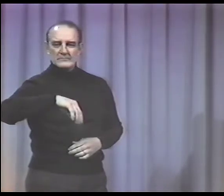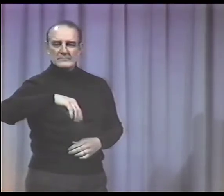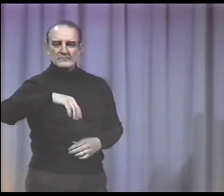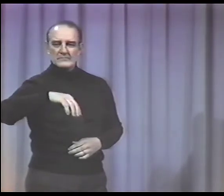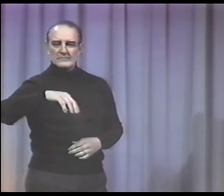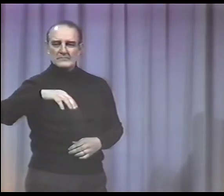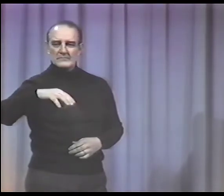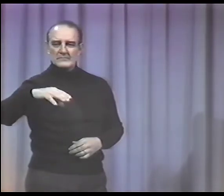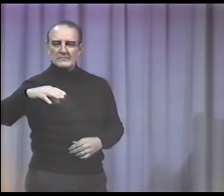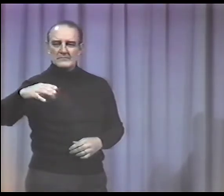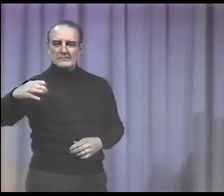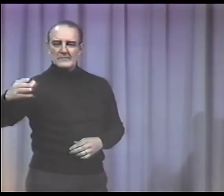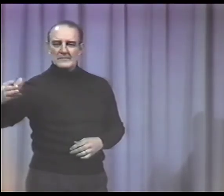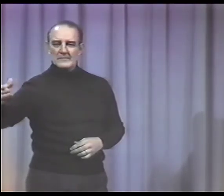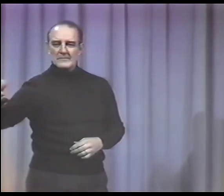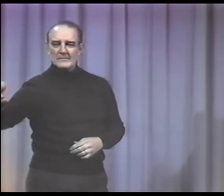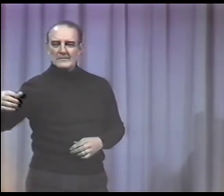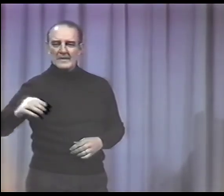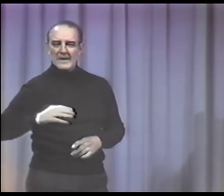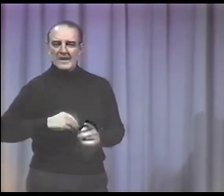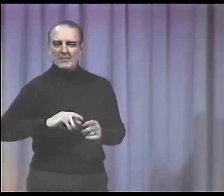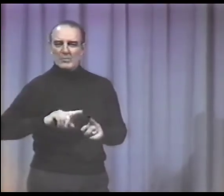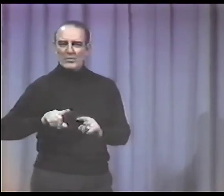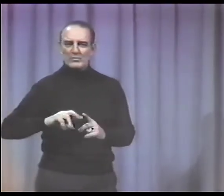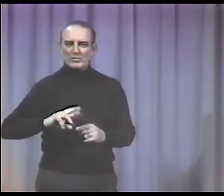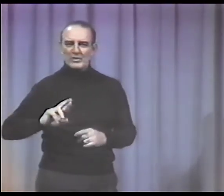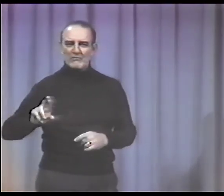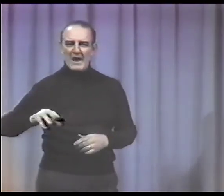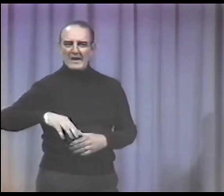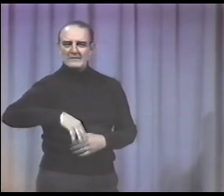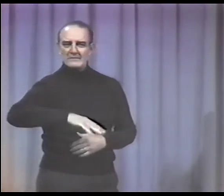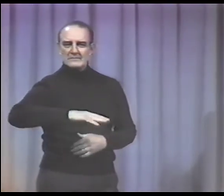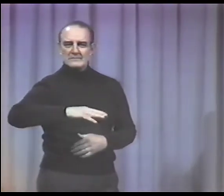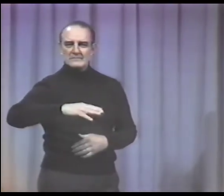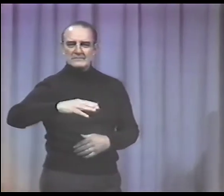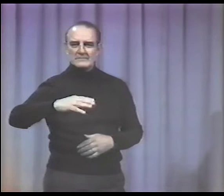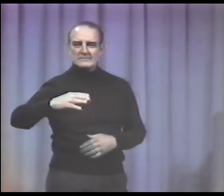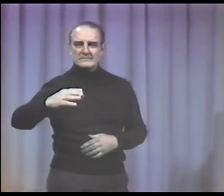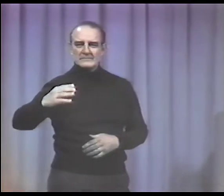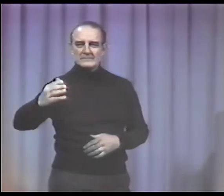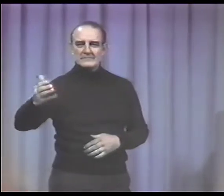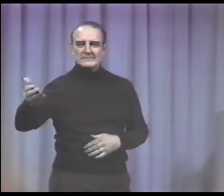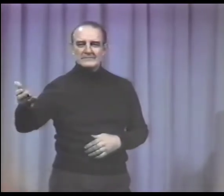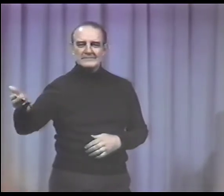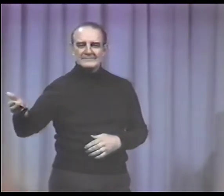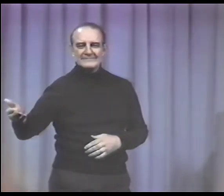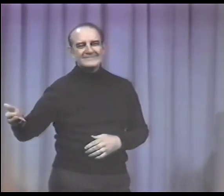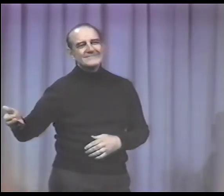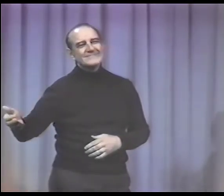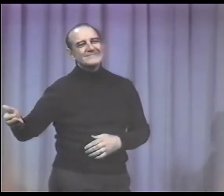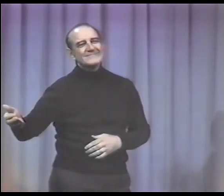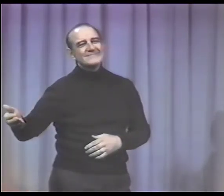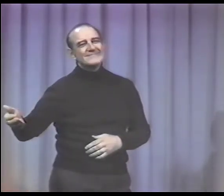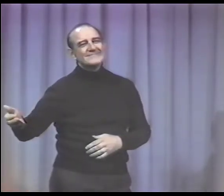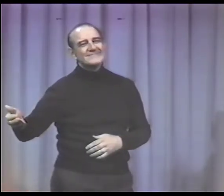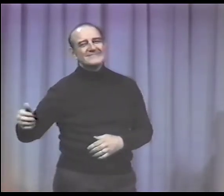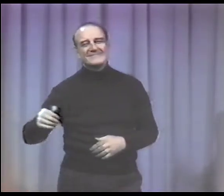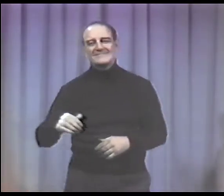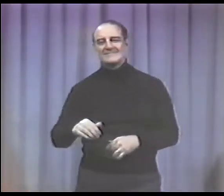to which door he should chose. And she gestured with her right hand, pointing to